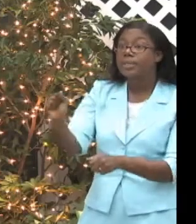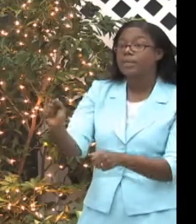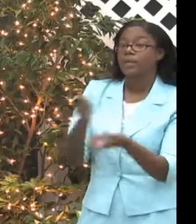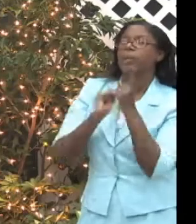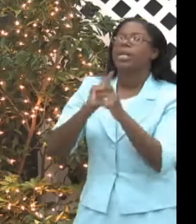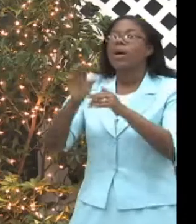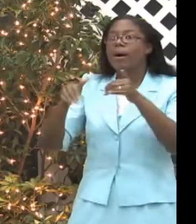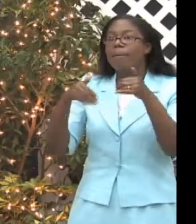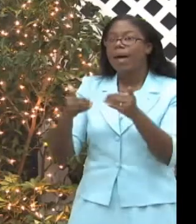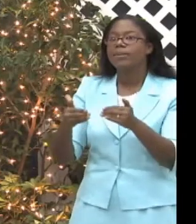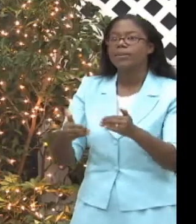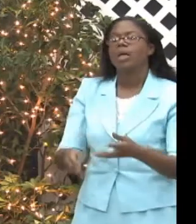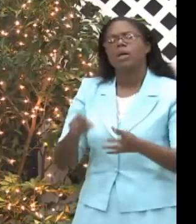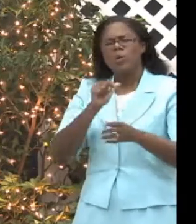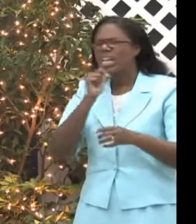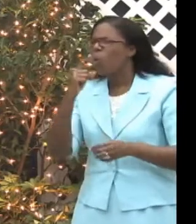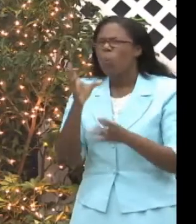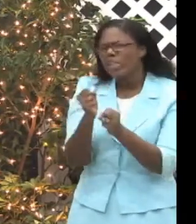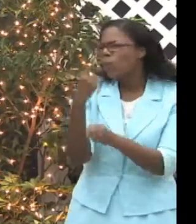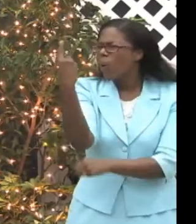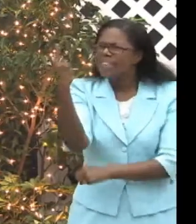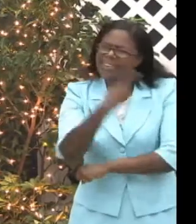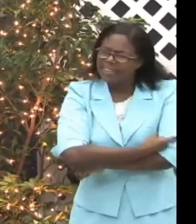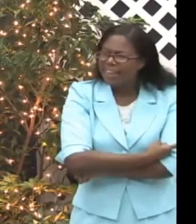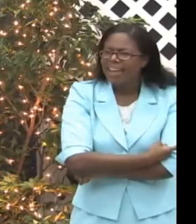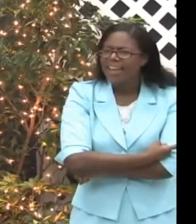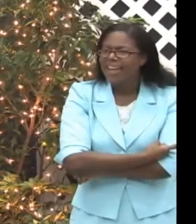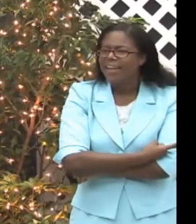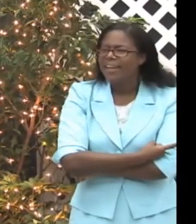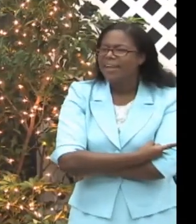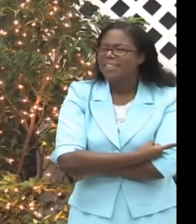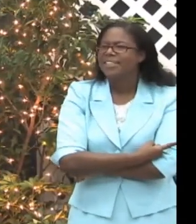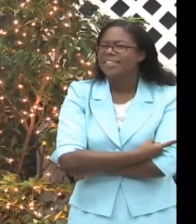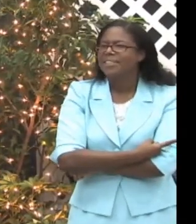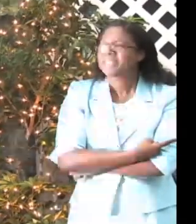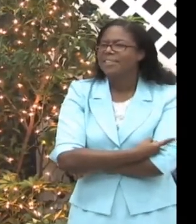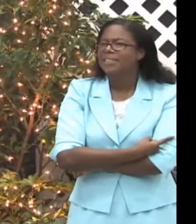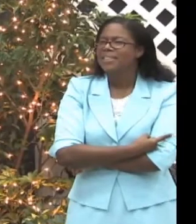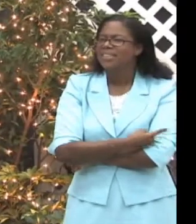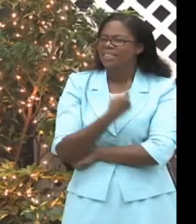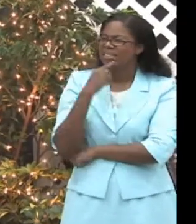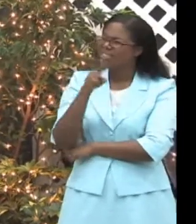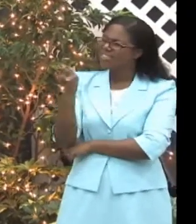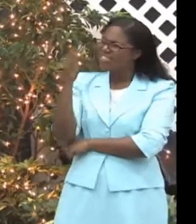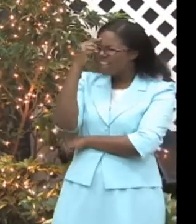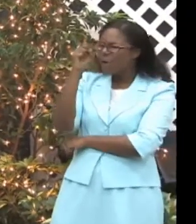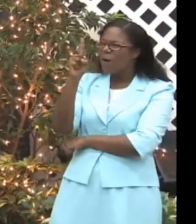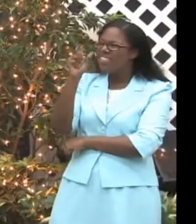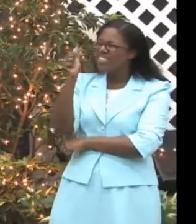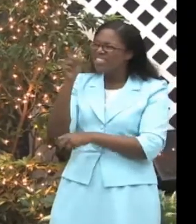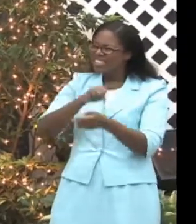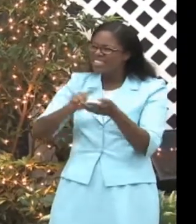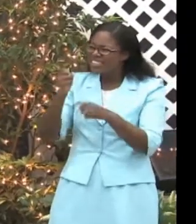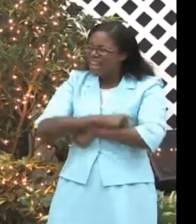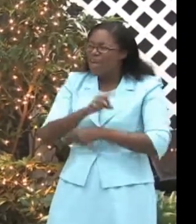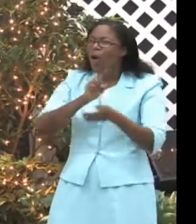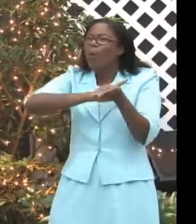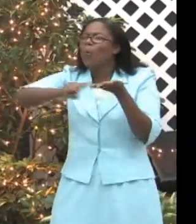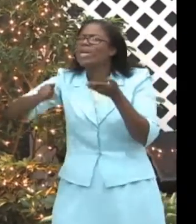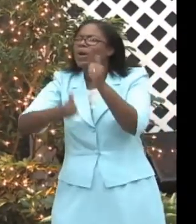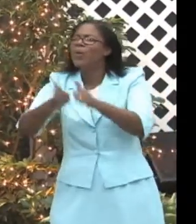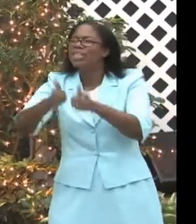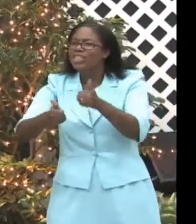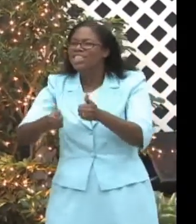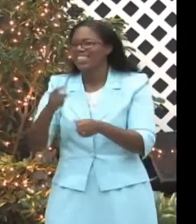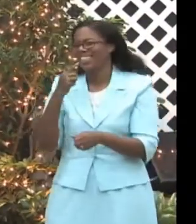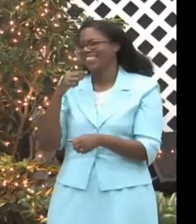By hosting not only one day, do you deserve one day or a full week? Well, you have a